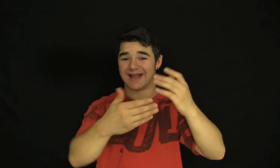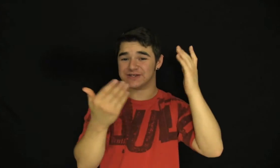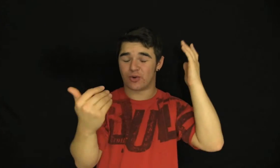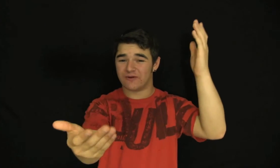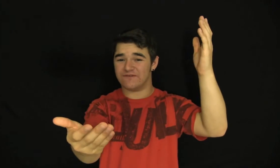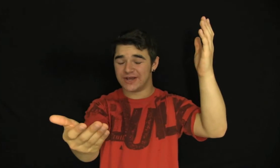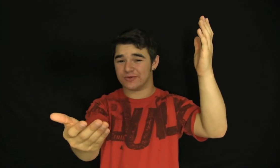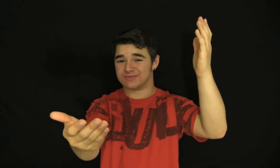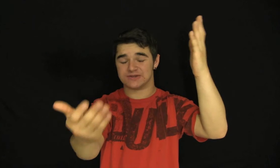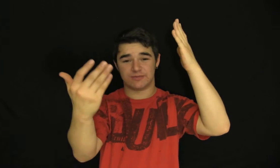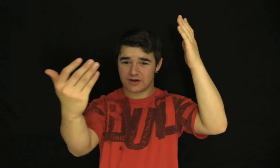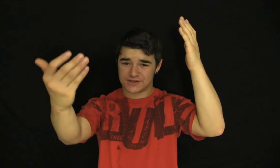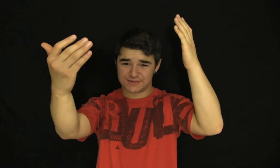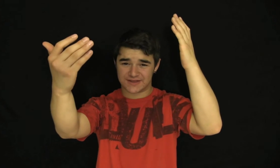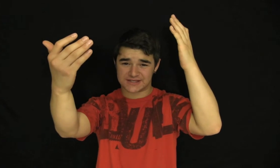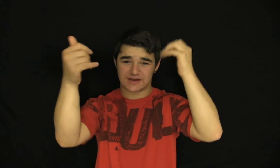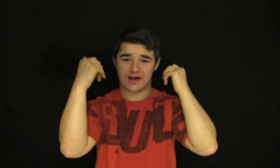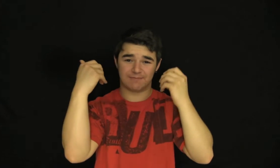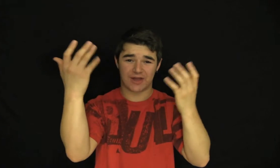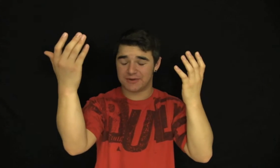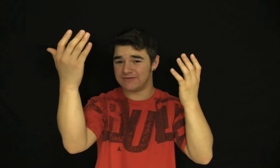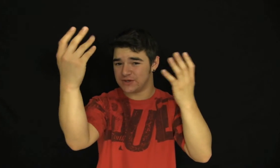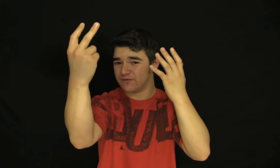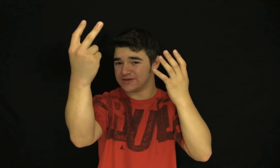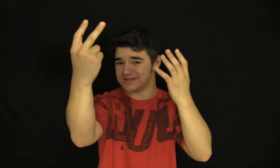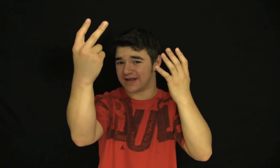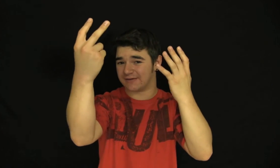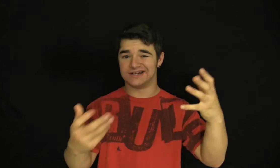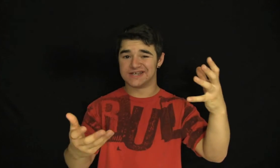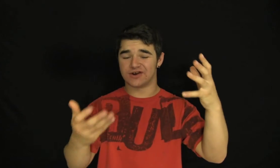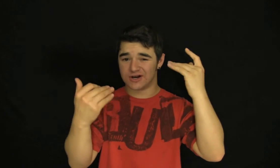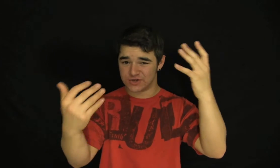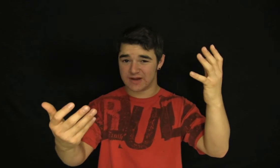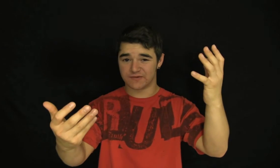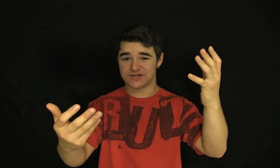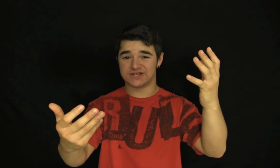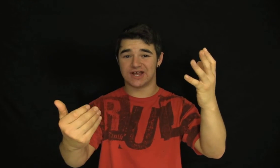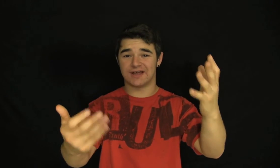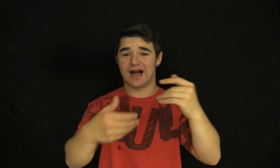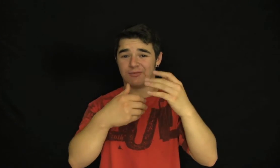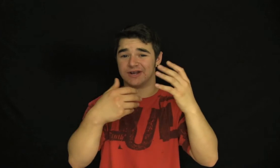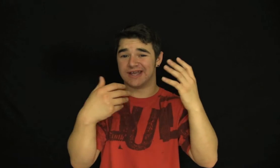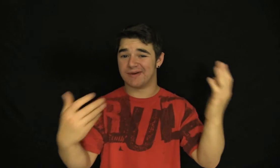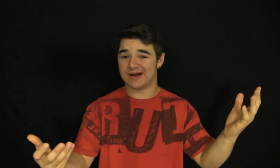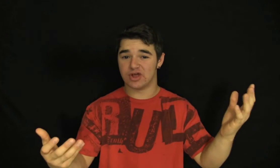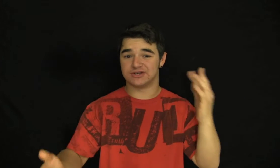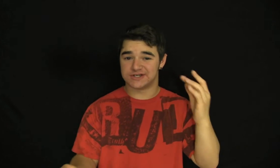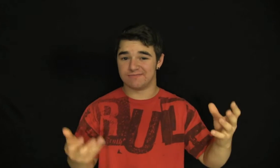answer or a video response would be awesome to this. I'm going to give you two verses today. And since there are two Bible verses today, I wanted to get my Bible out just to